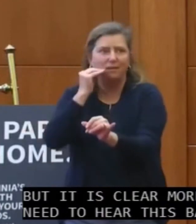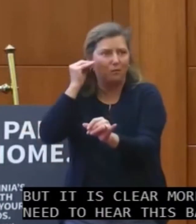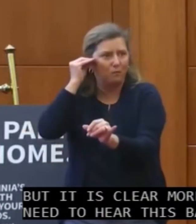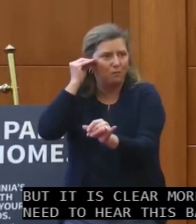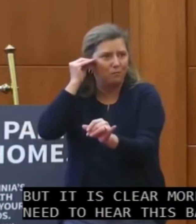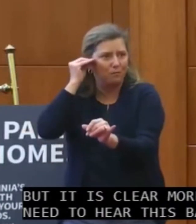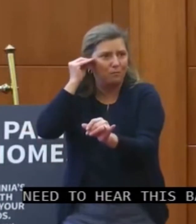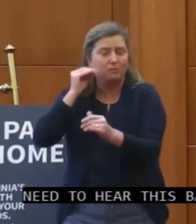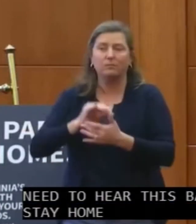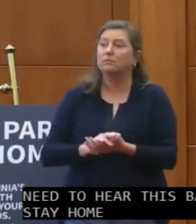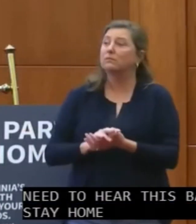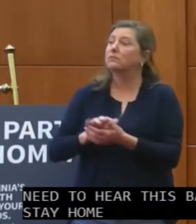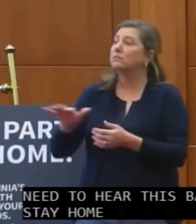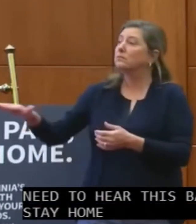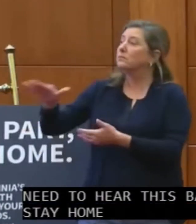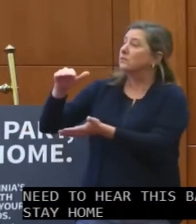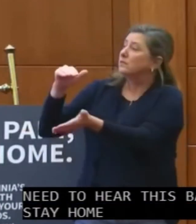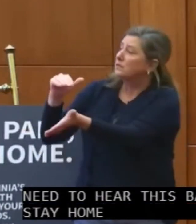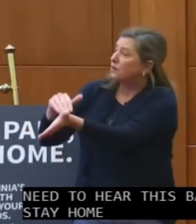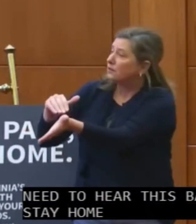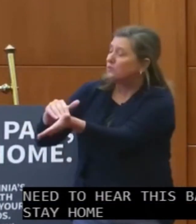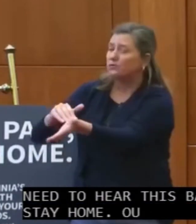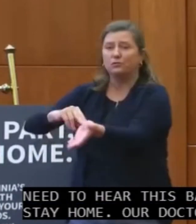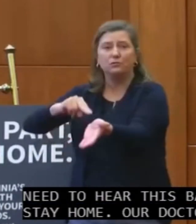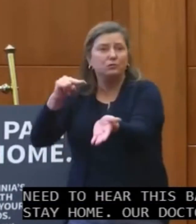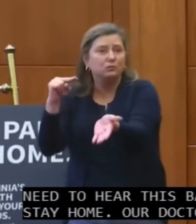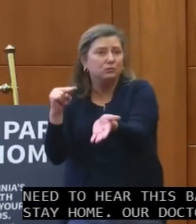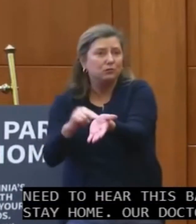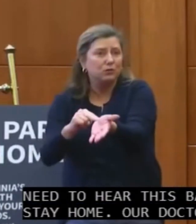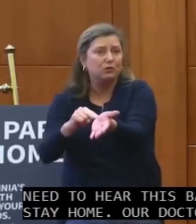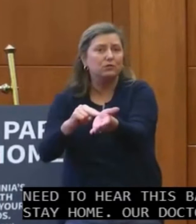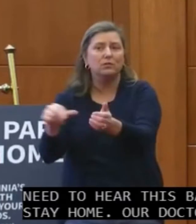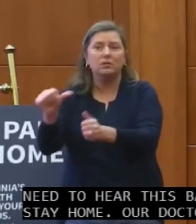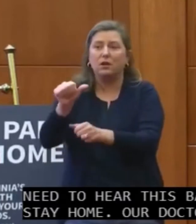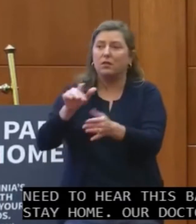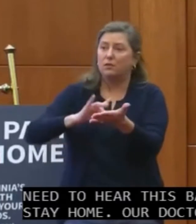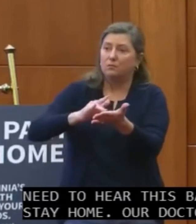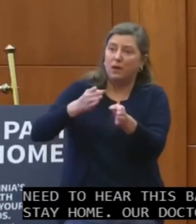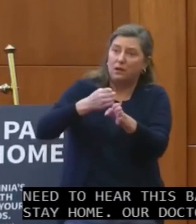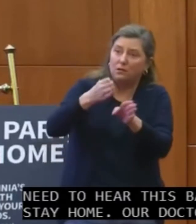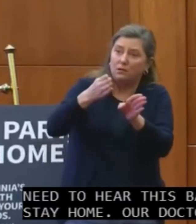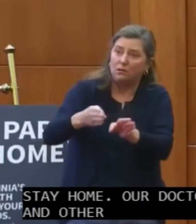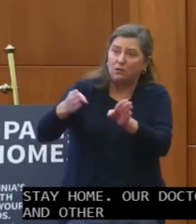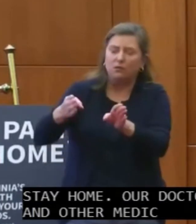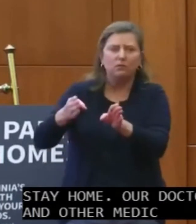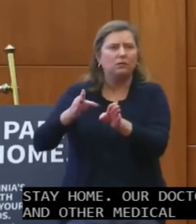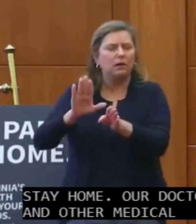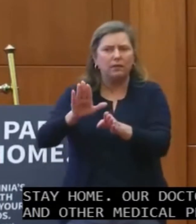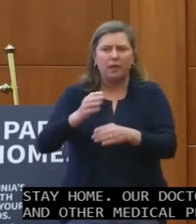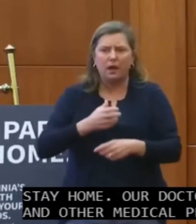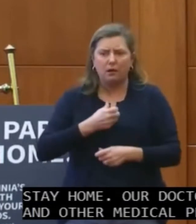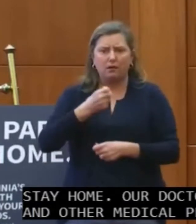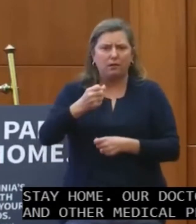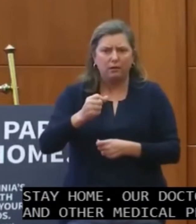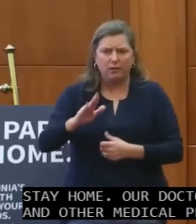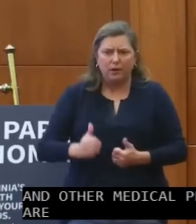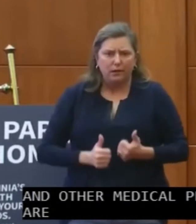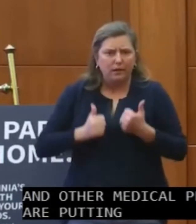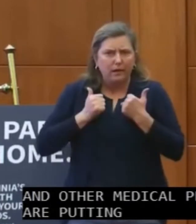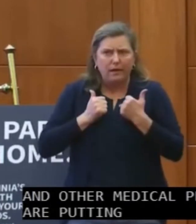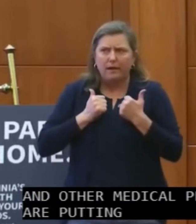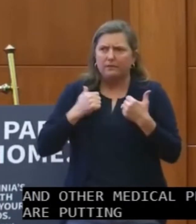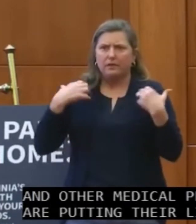Our doctors, nurses, and other medical professionals are putting their lives and health at risk